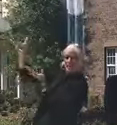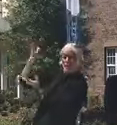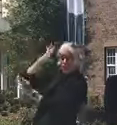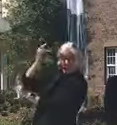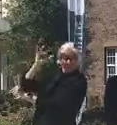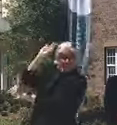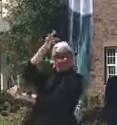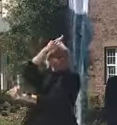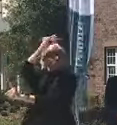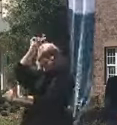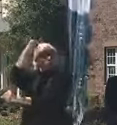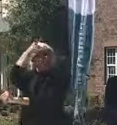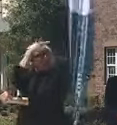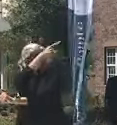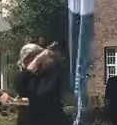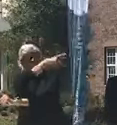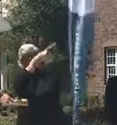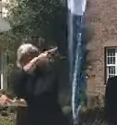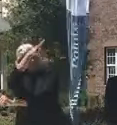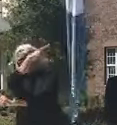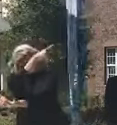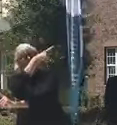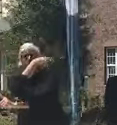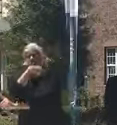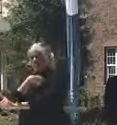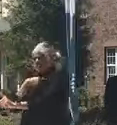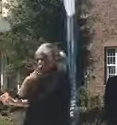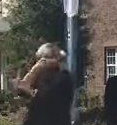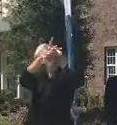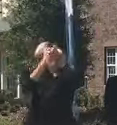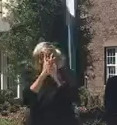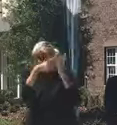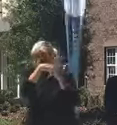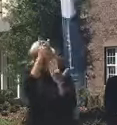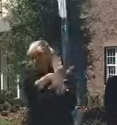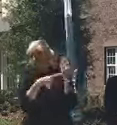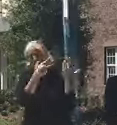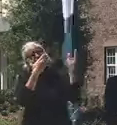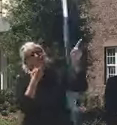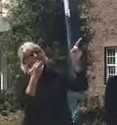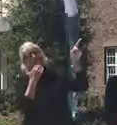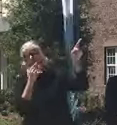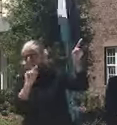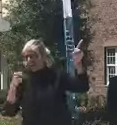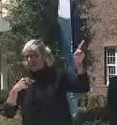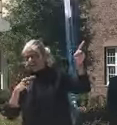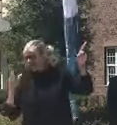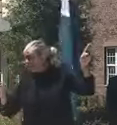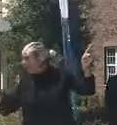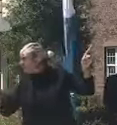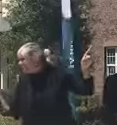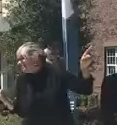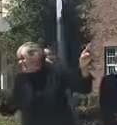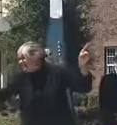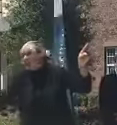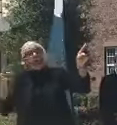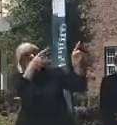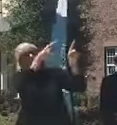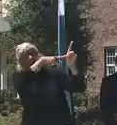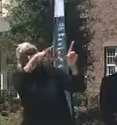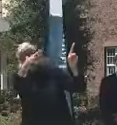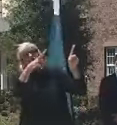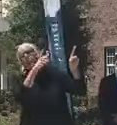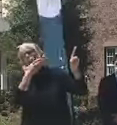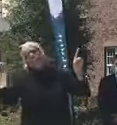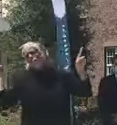program. So our loan program is pretty generous, but PPP is definitely better because the federal government forgives the loan. So